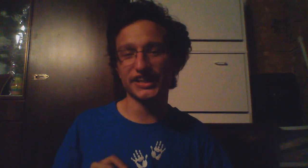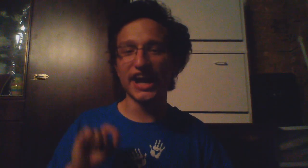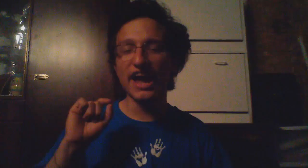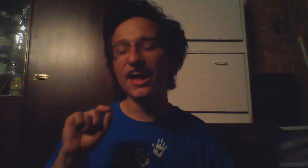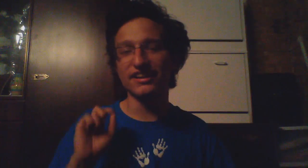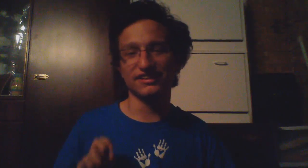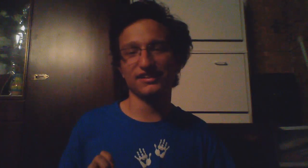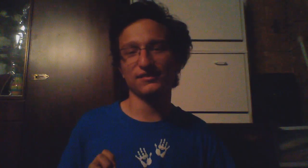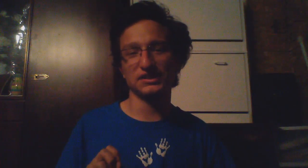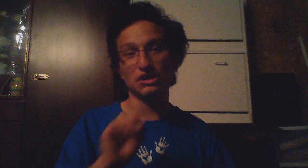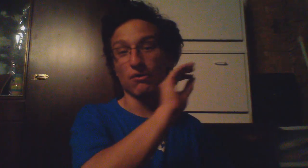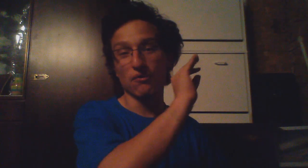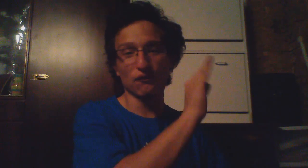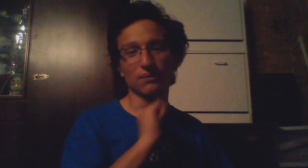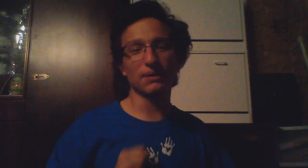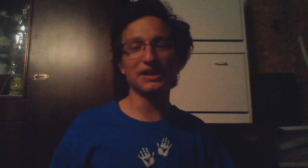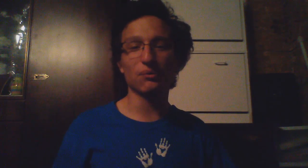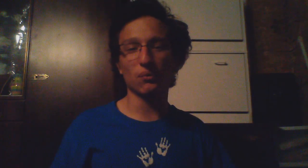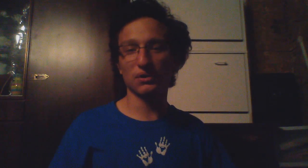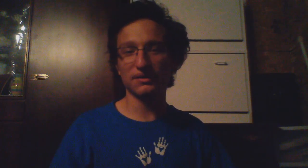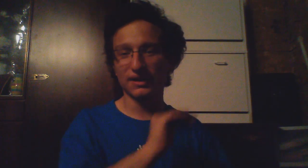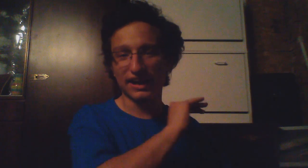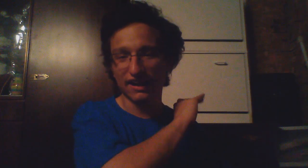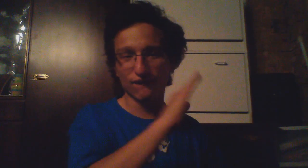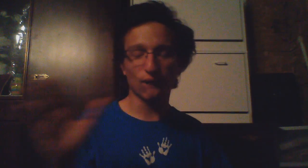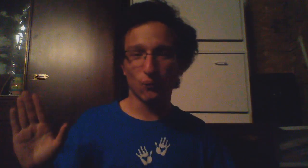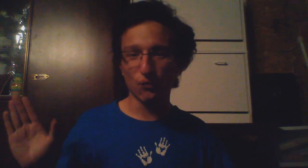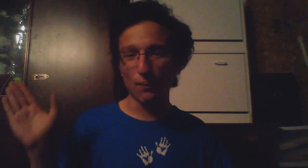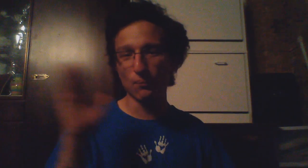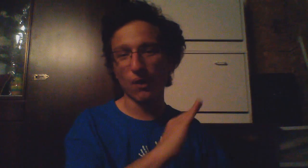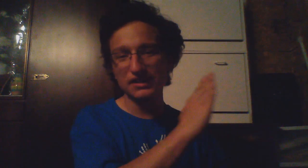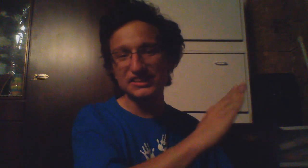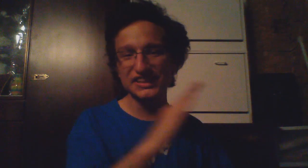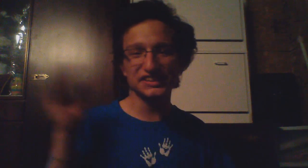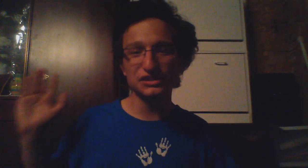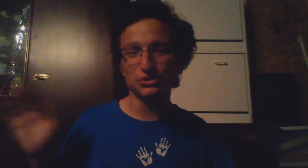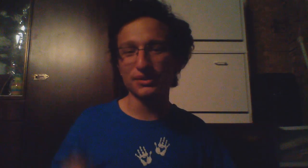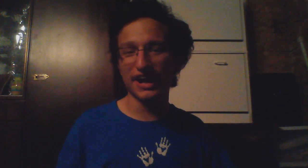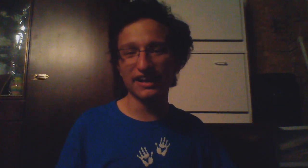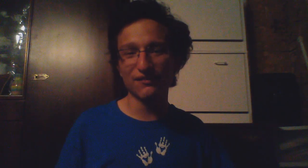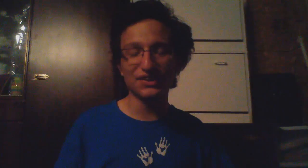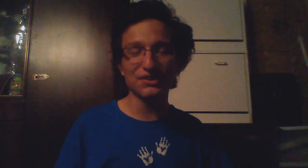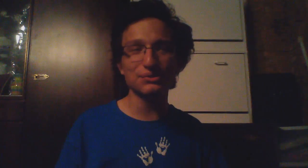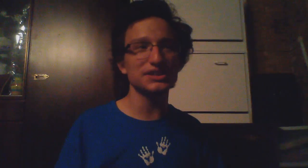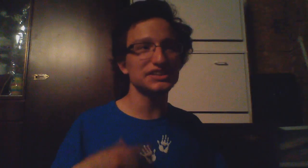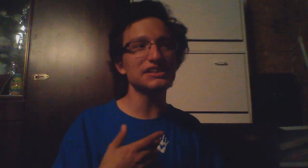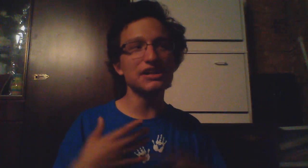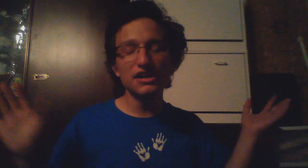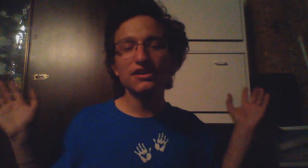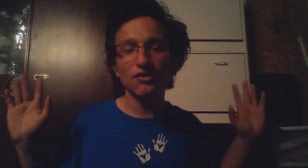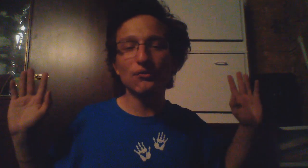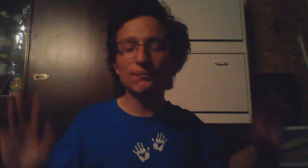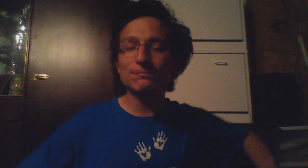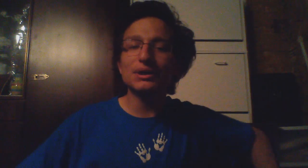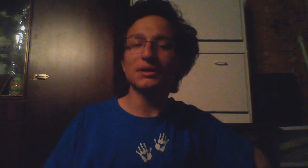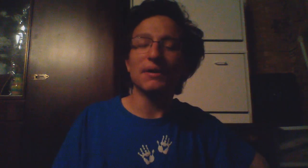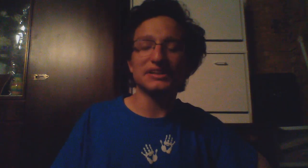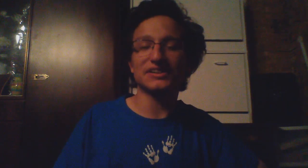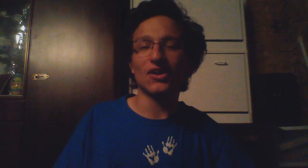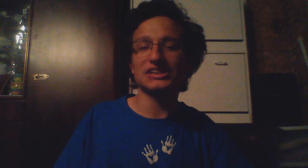any TV show where Michael from one season to the end of another season you've pretty much lost